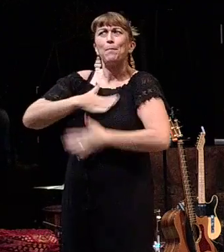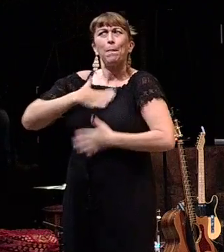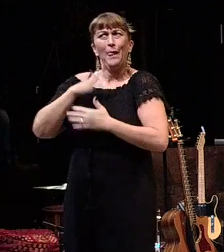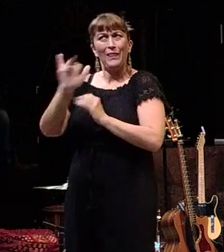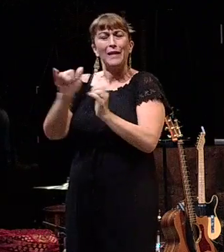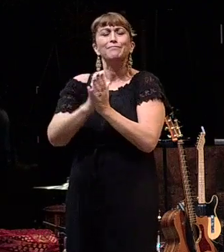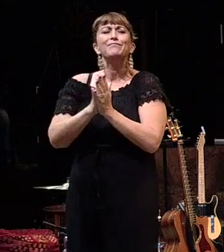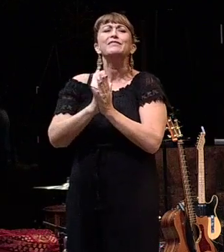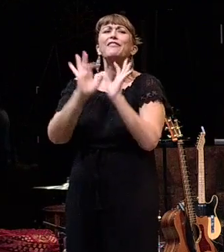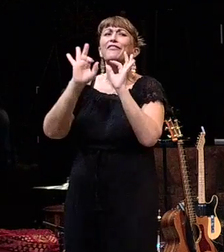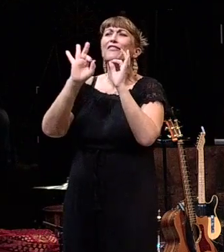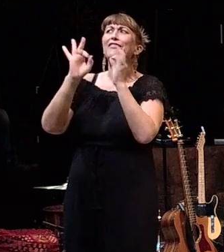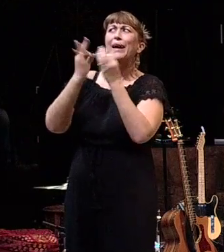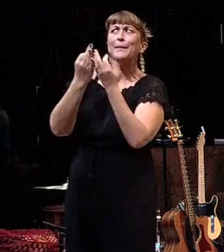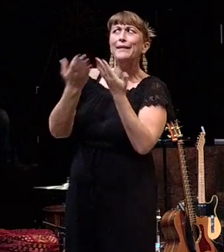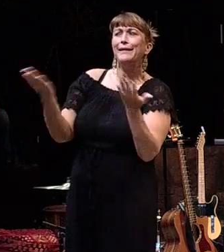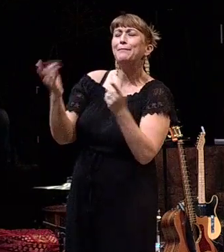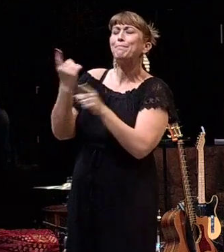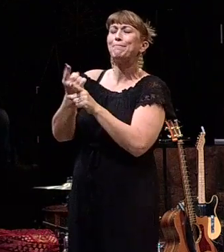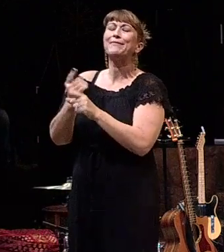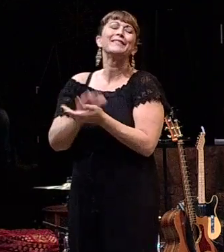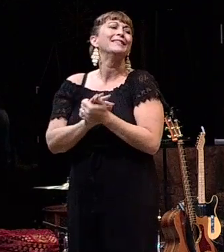that. That's a good, it's a family feeling, you know.